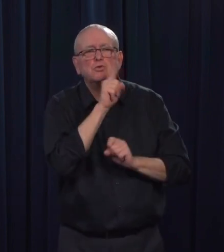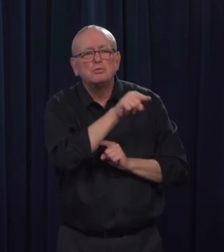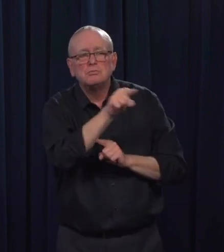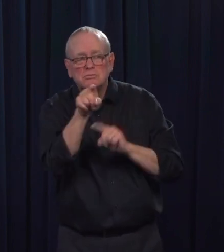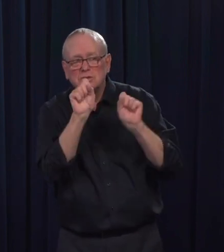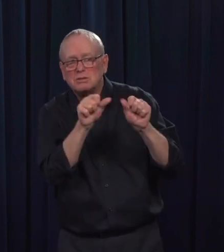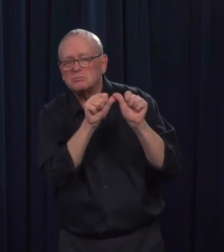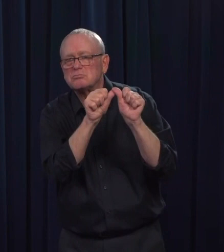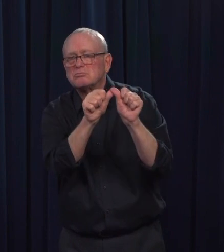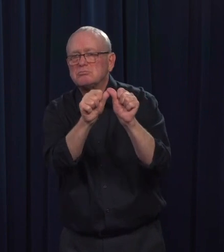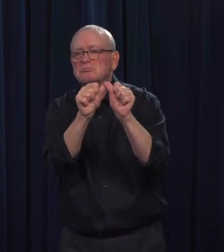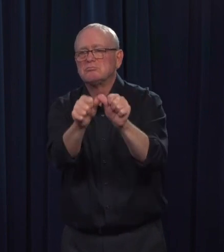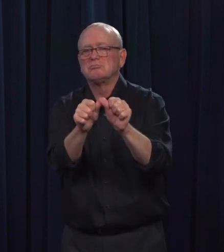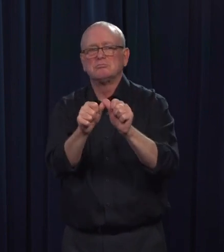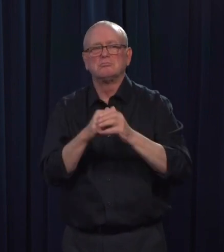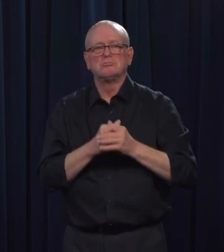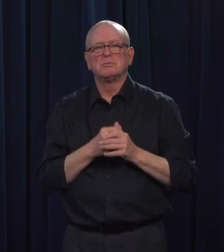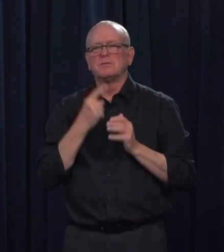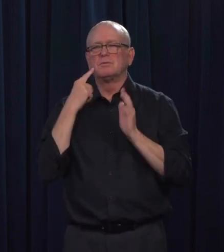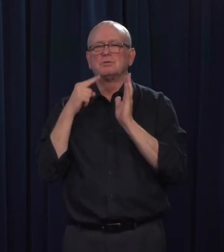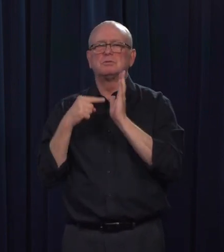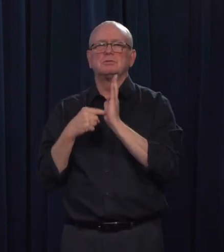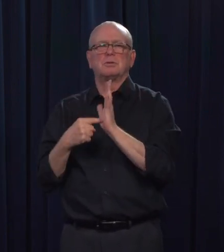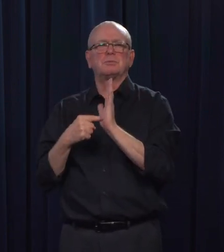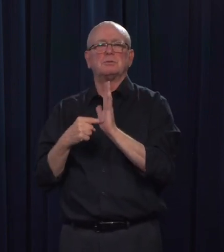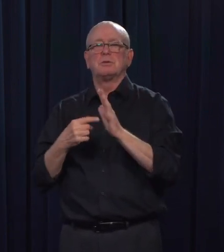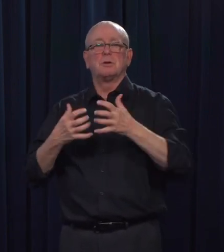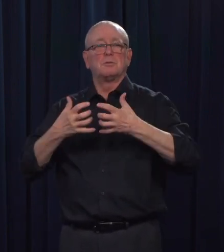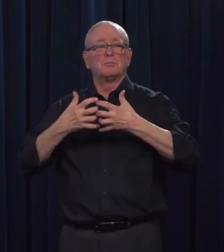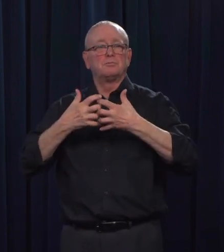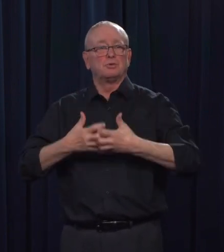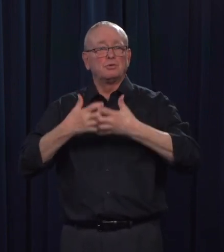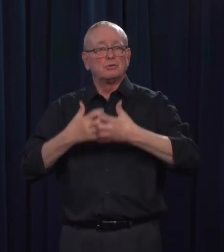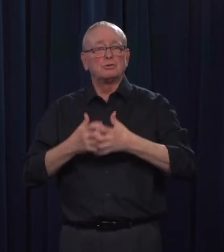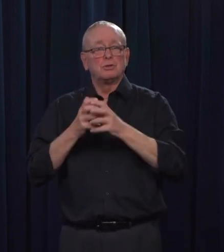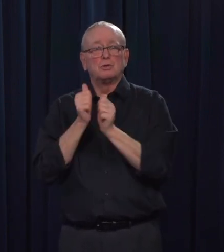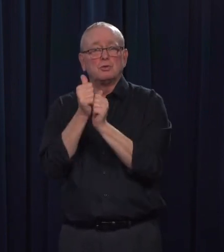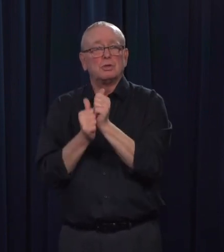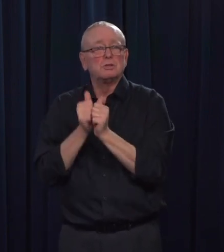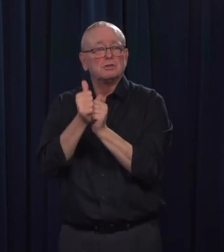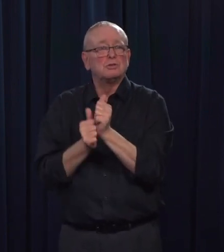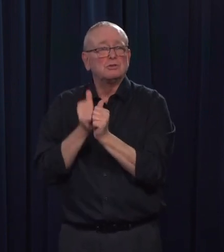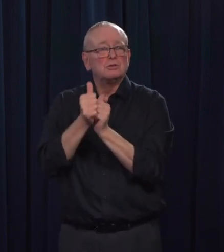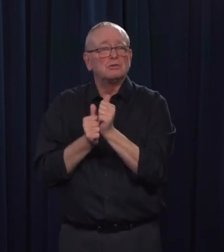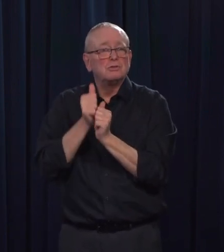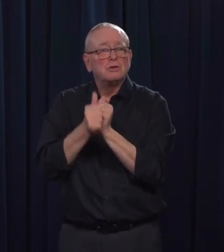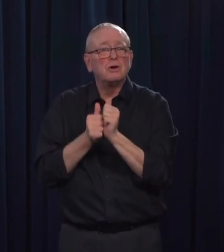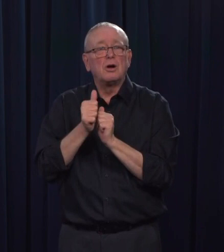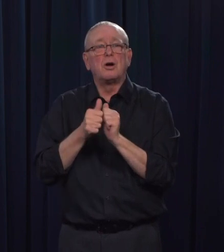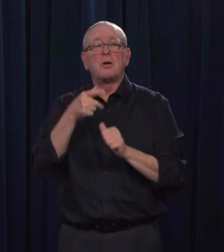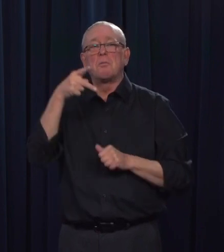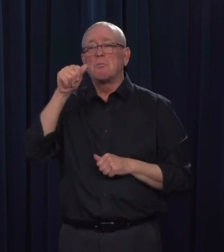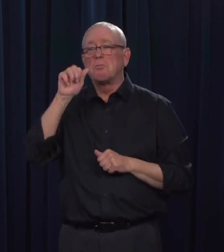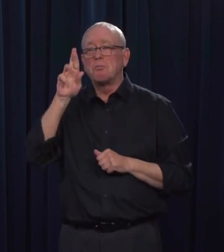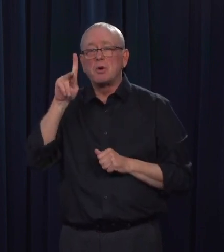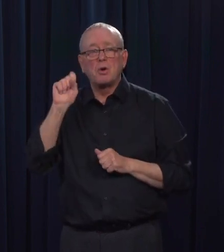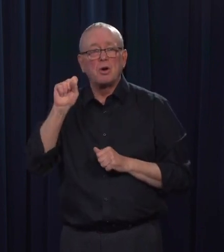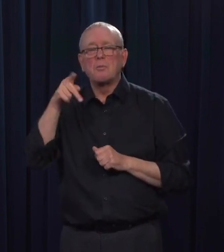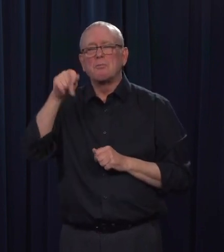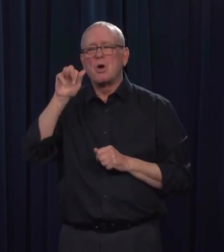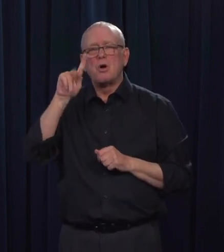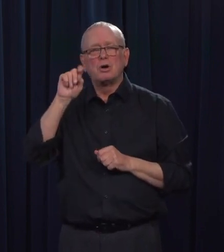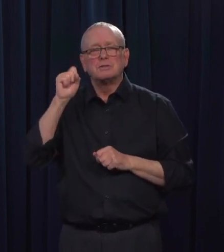for, for cattle or machinery parts for, for farmers when they go into seeding, we want to make sure that those parts are being,